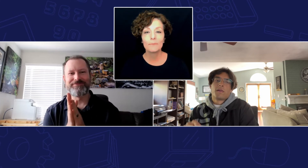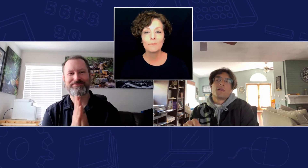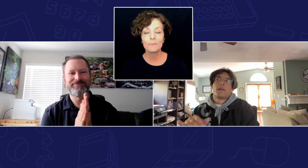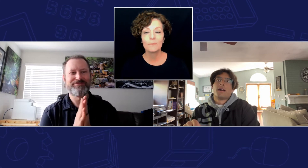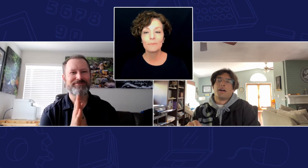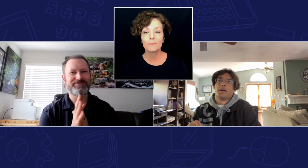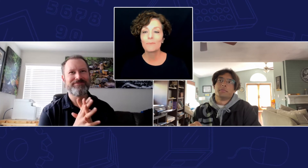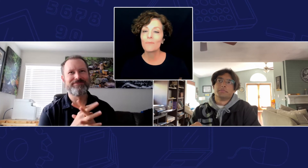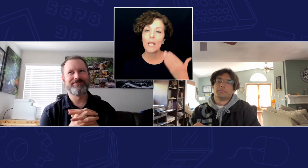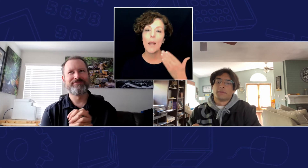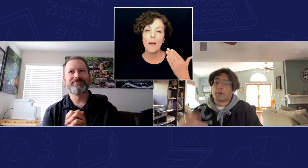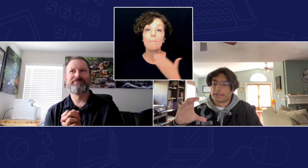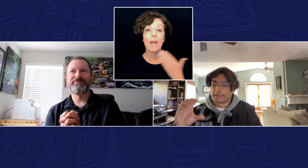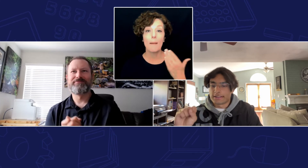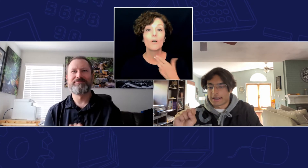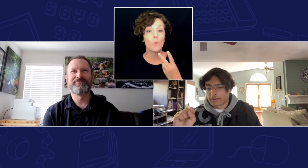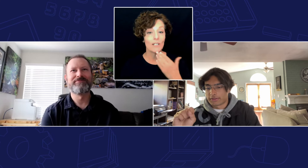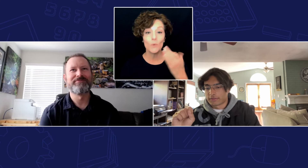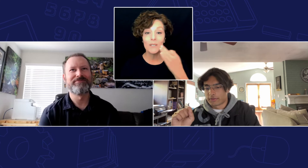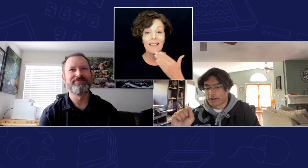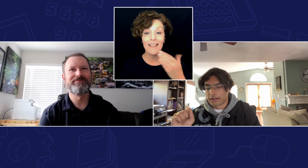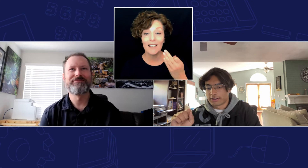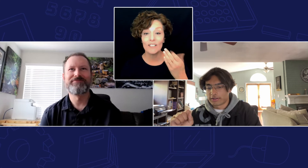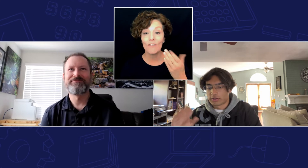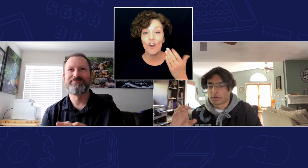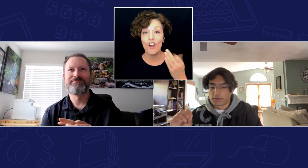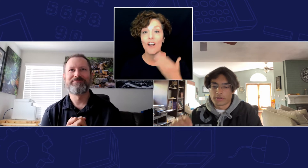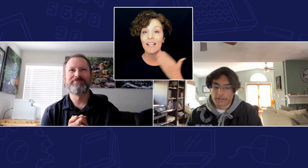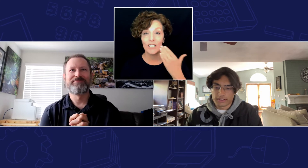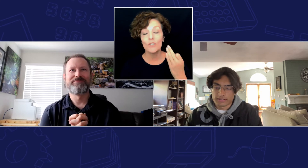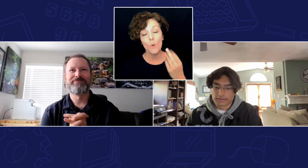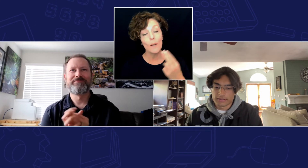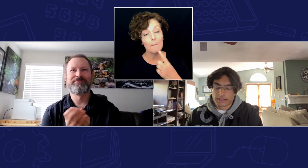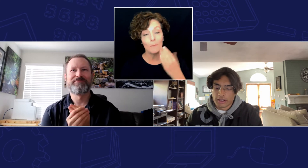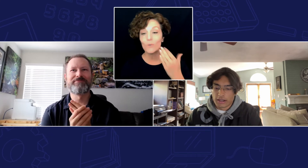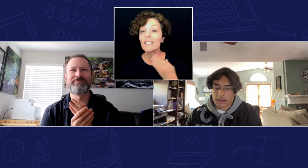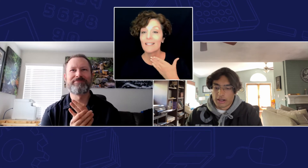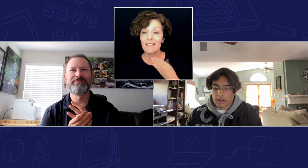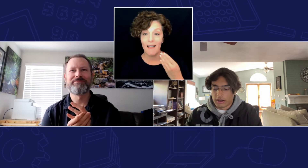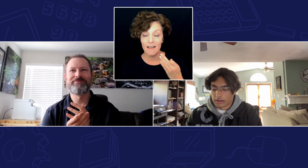um I'm going to CS for RIT so computer science um